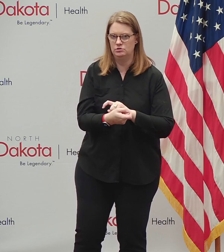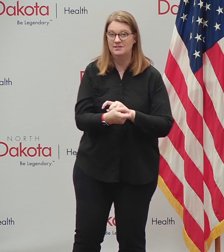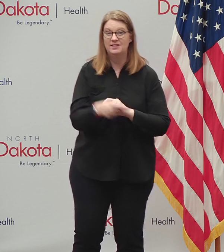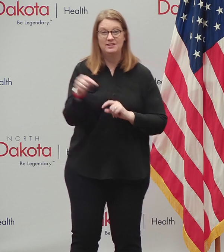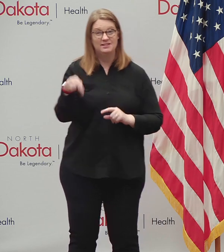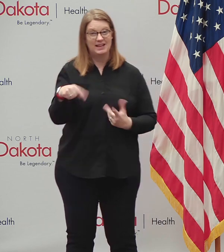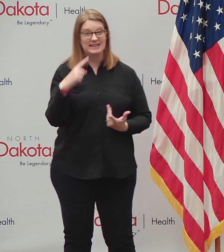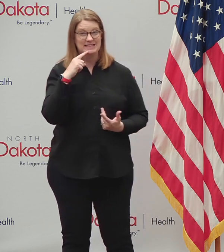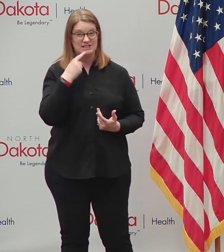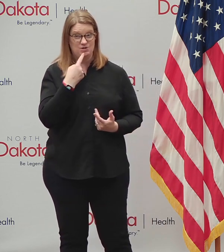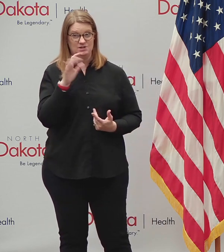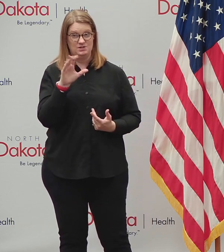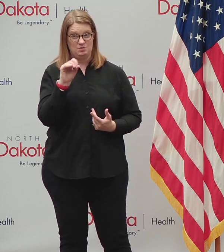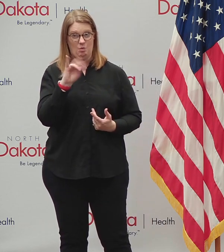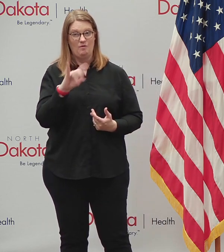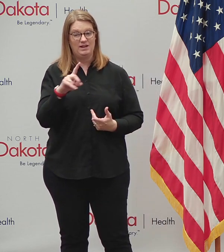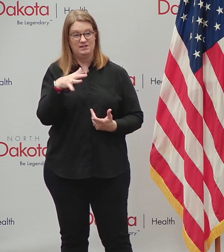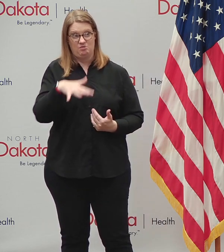each community.